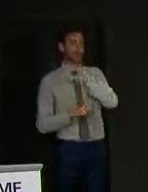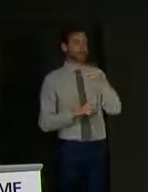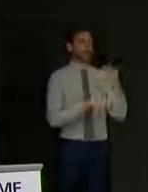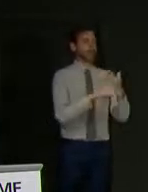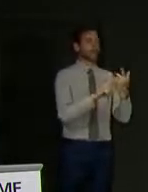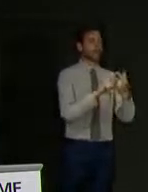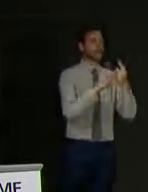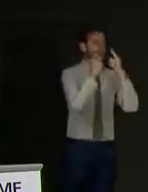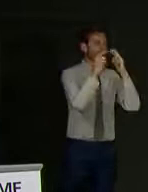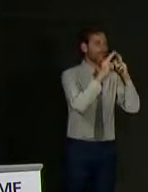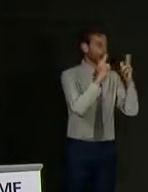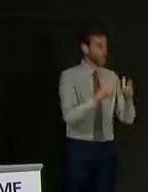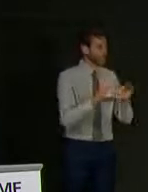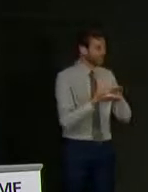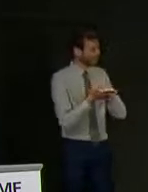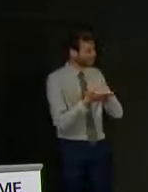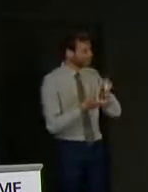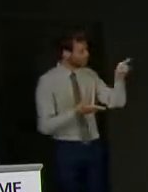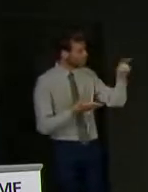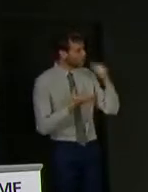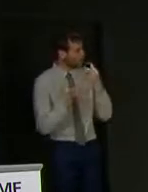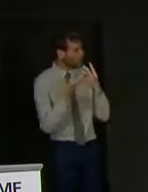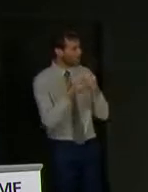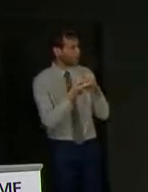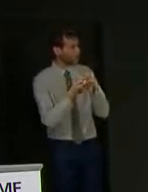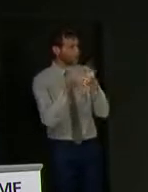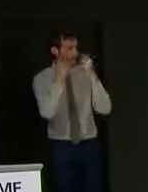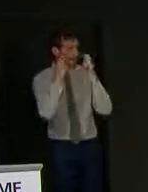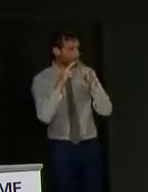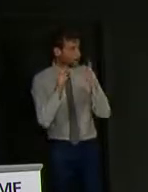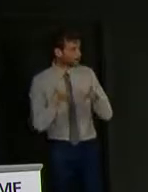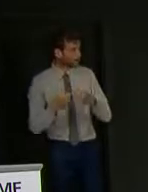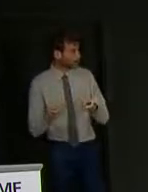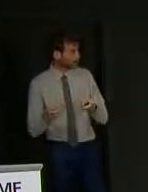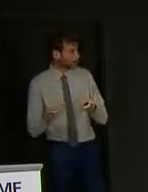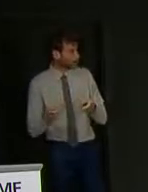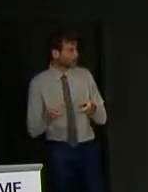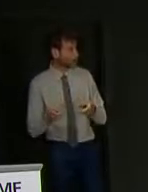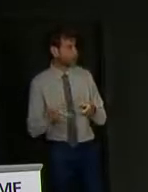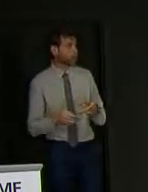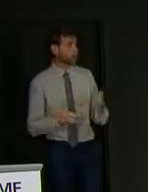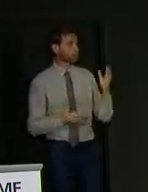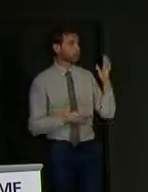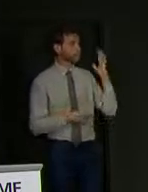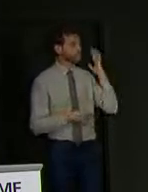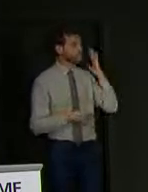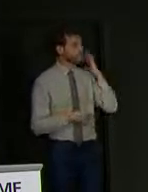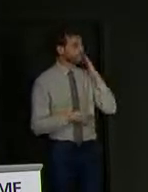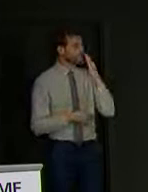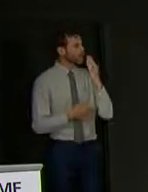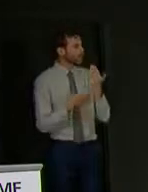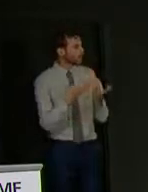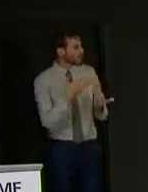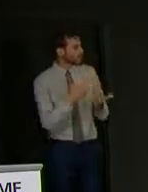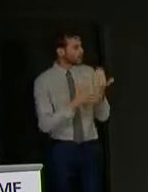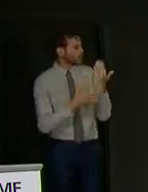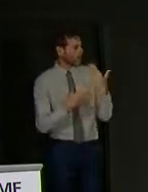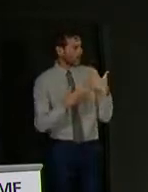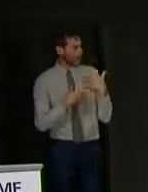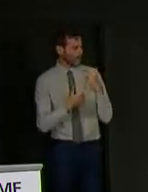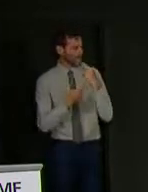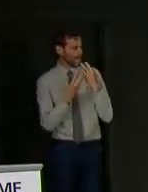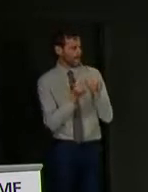So has your advice changed on that? And can I also ask, when will we see the new health advice